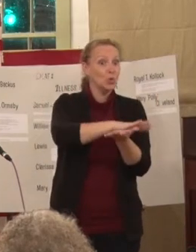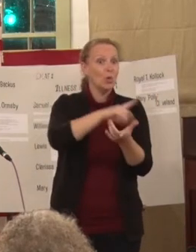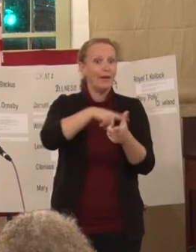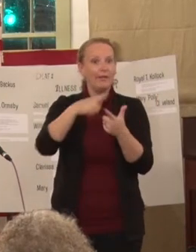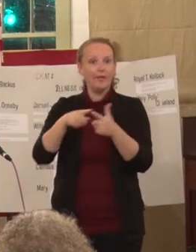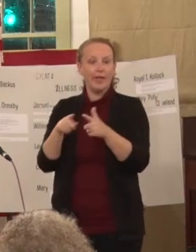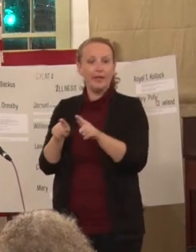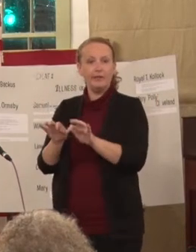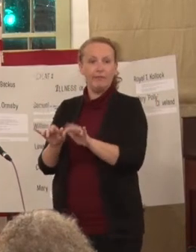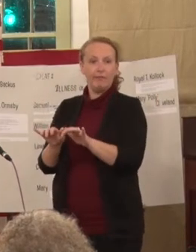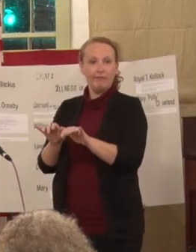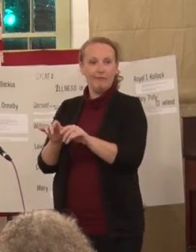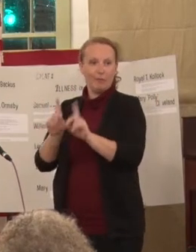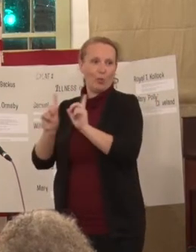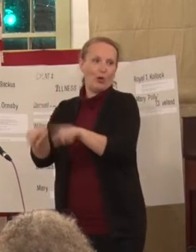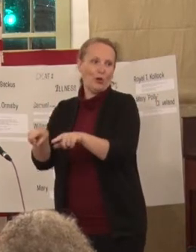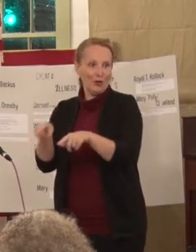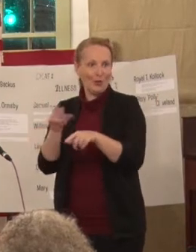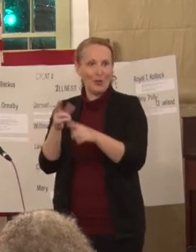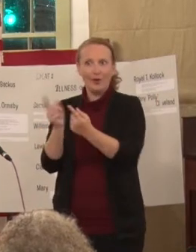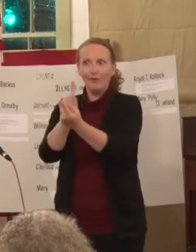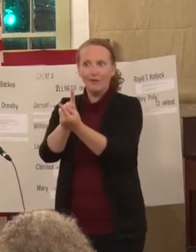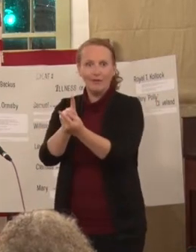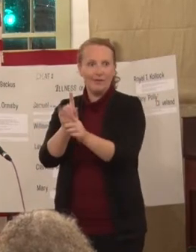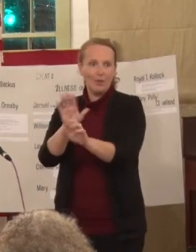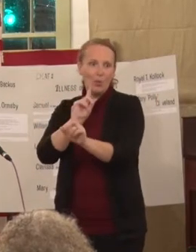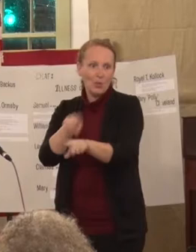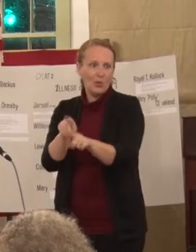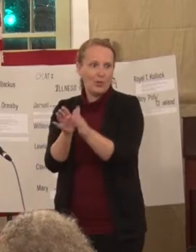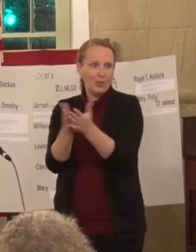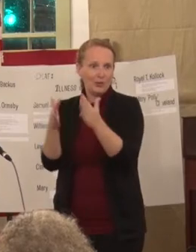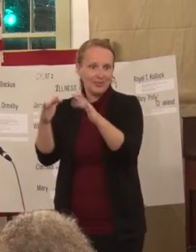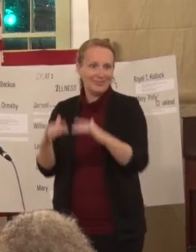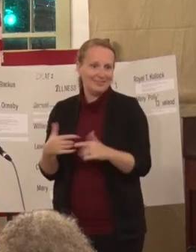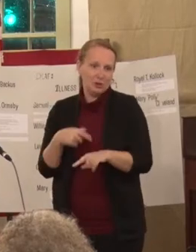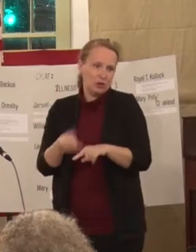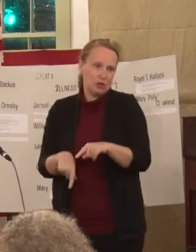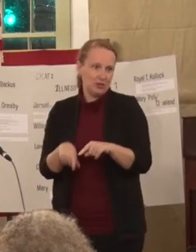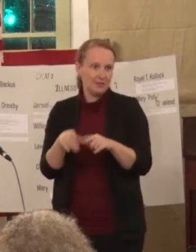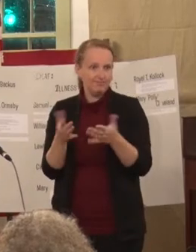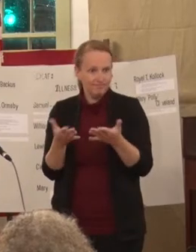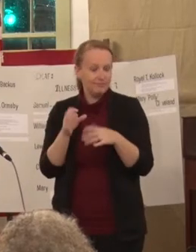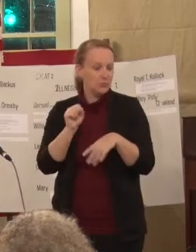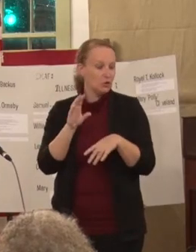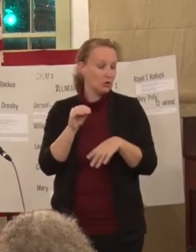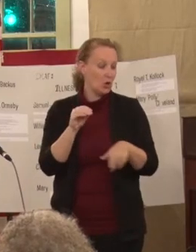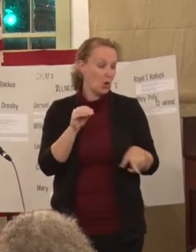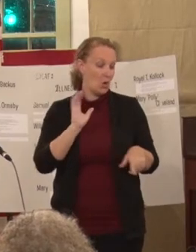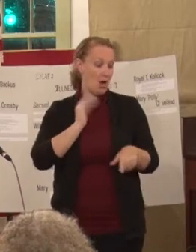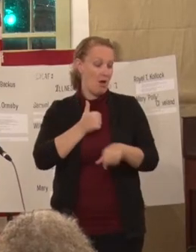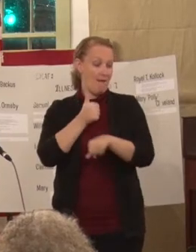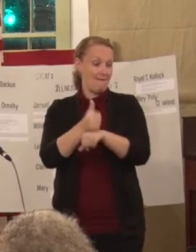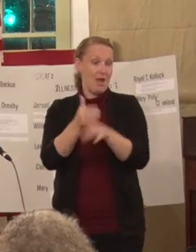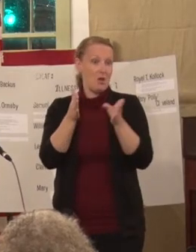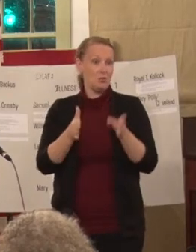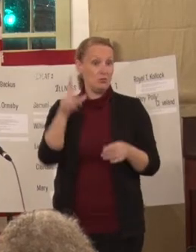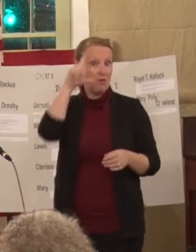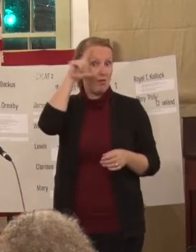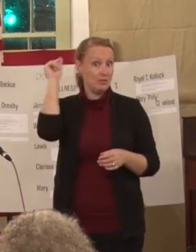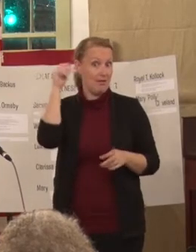how to teach deaf individuals. So our founder, Thomas Gallaudet, they were